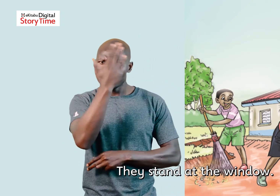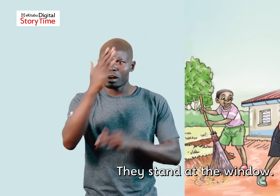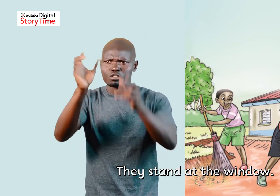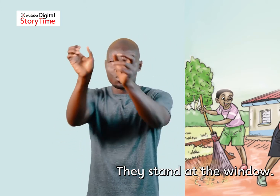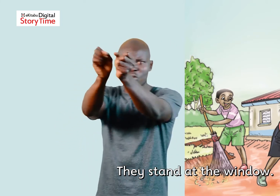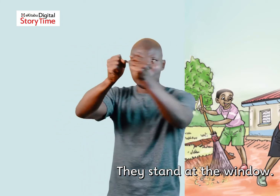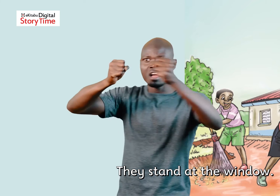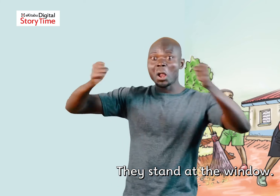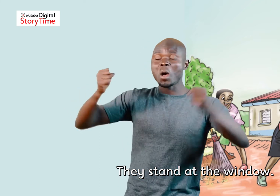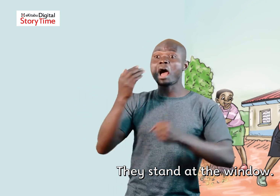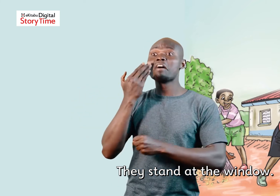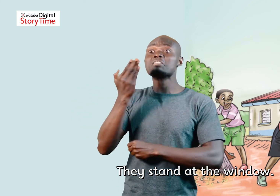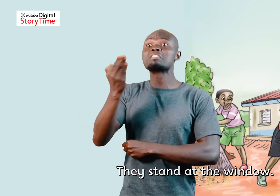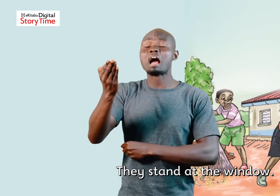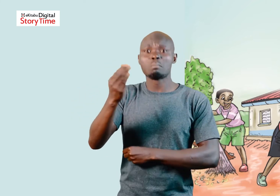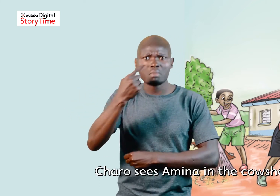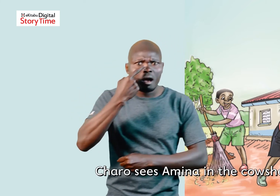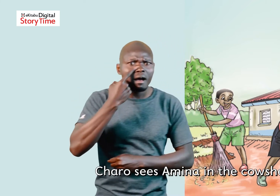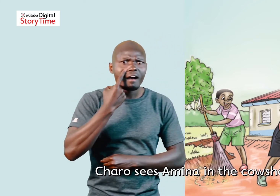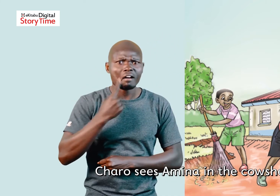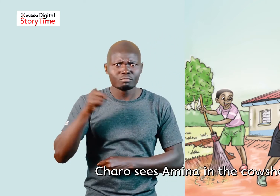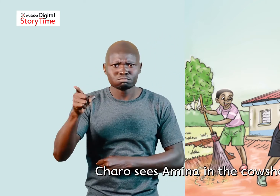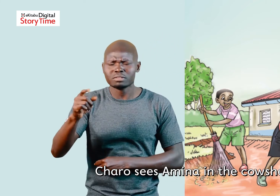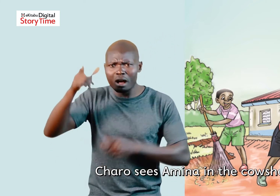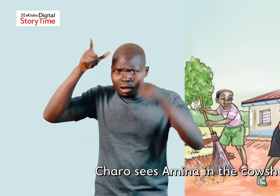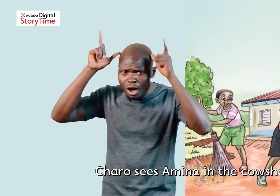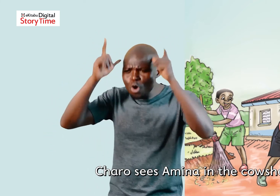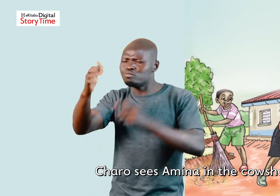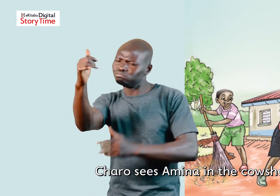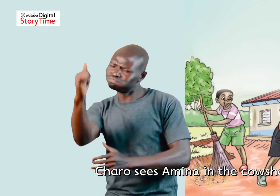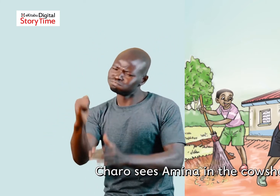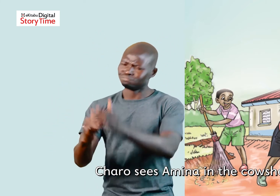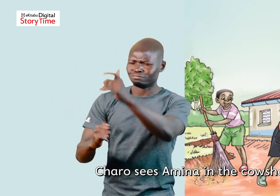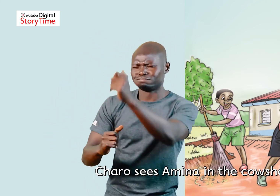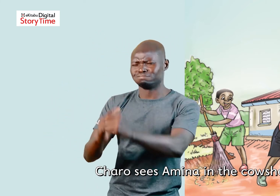They stand at the window Charo sees Amina in the cowshed